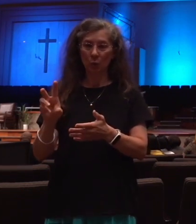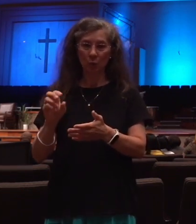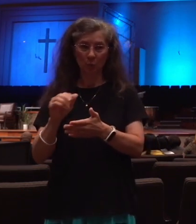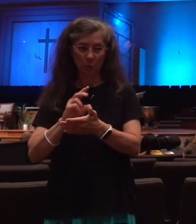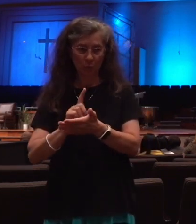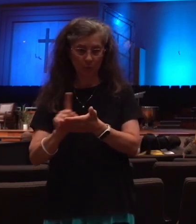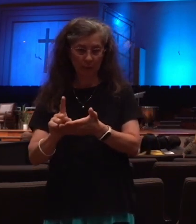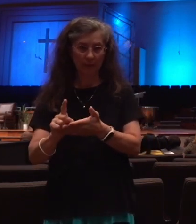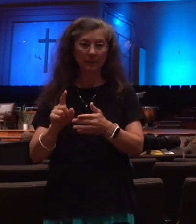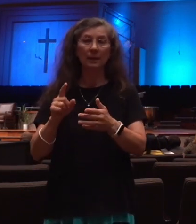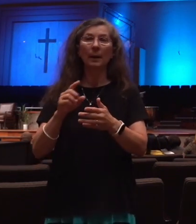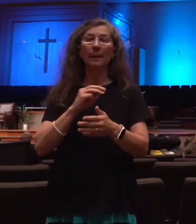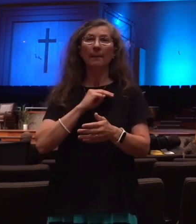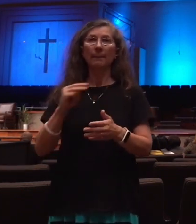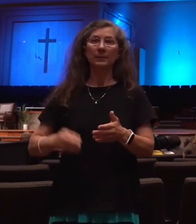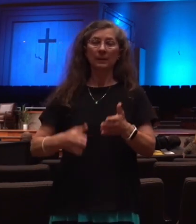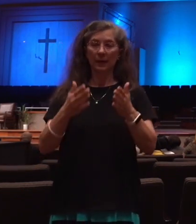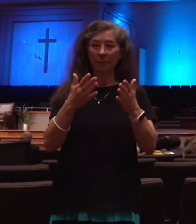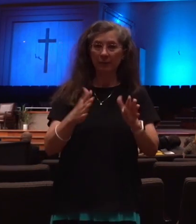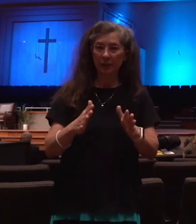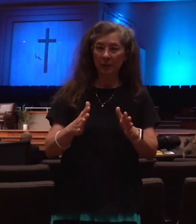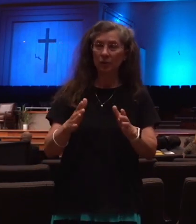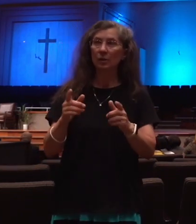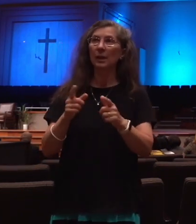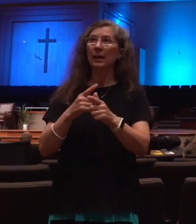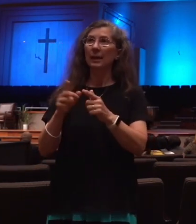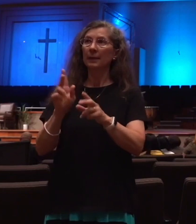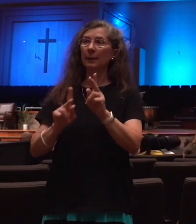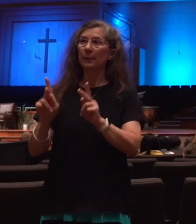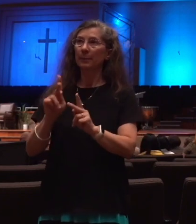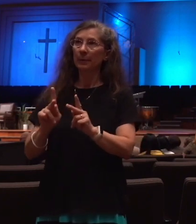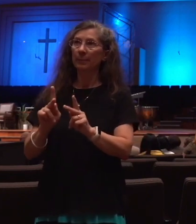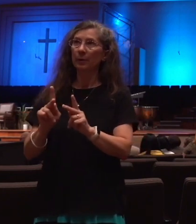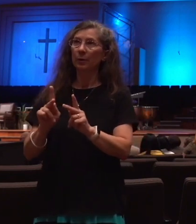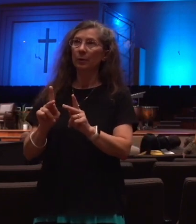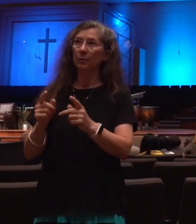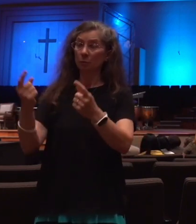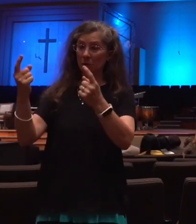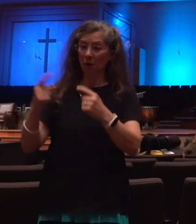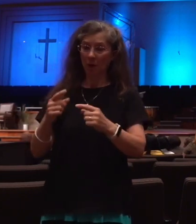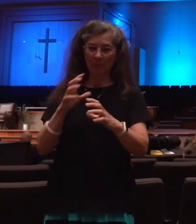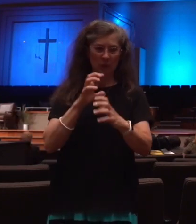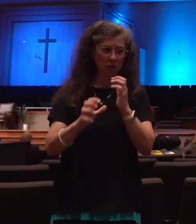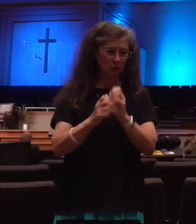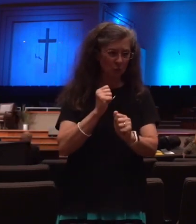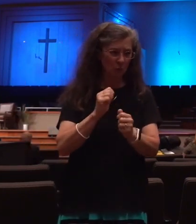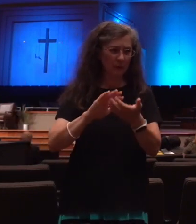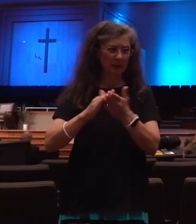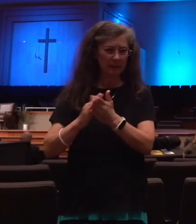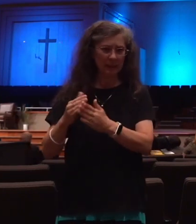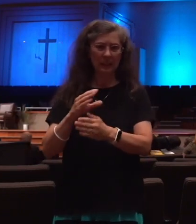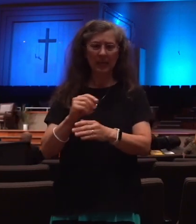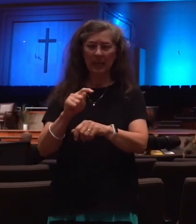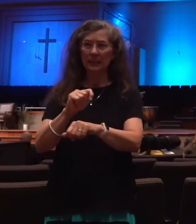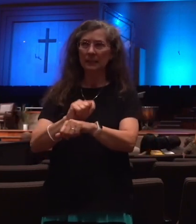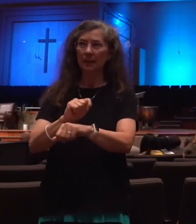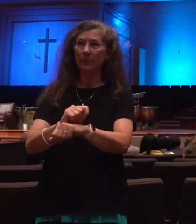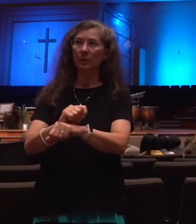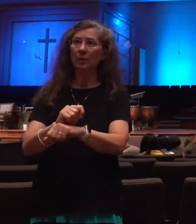And the people of the prince that shall come shall destroy the city and the sanctuary, and the end thereof shall be with a